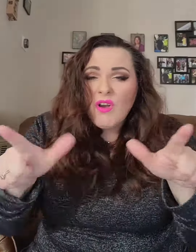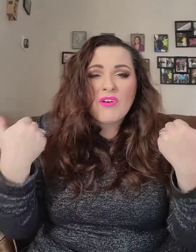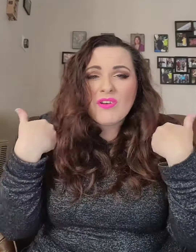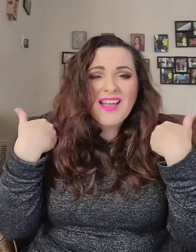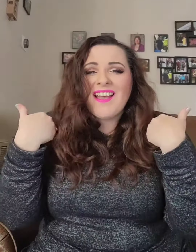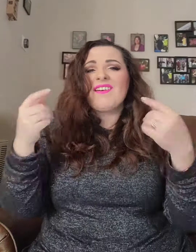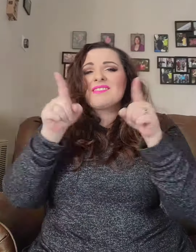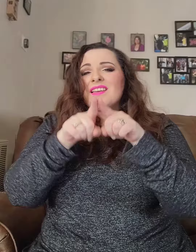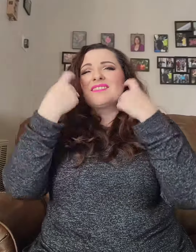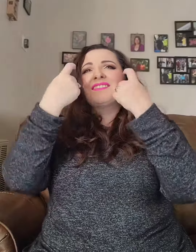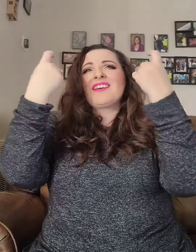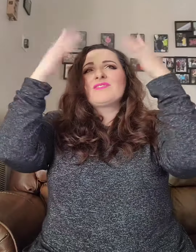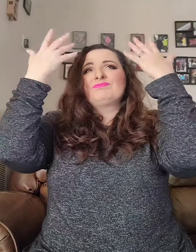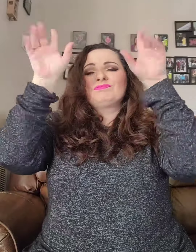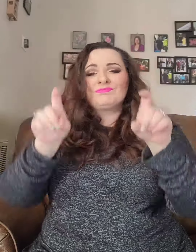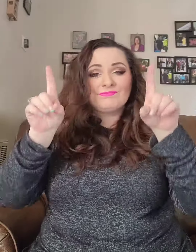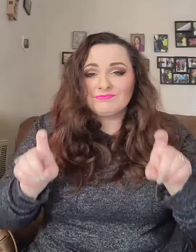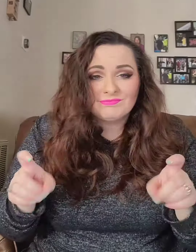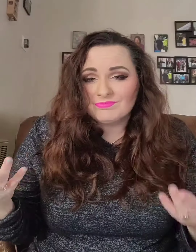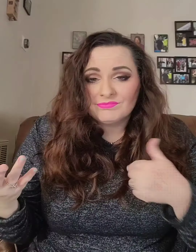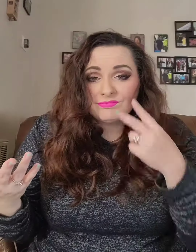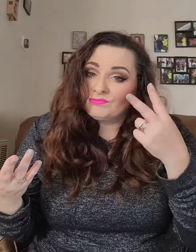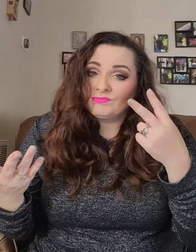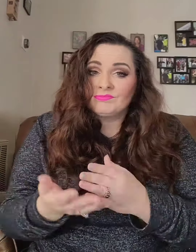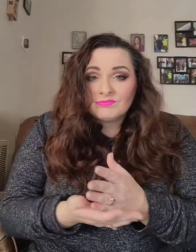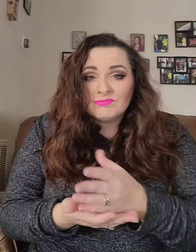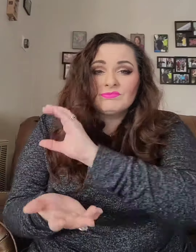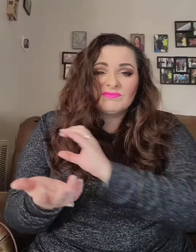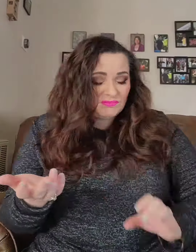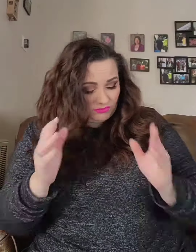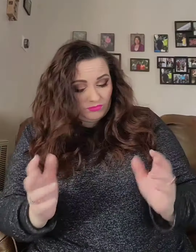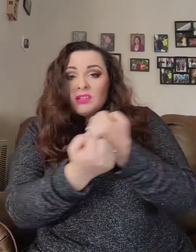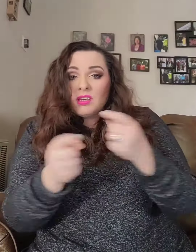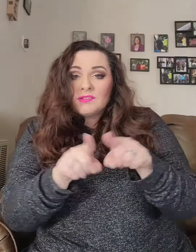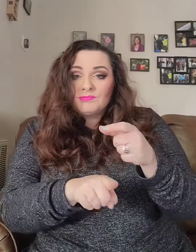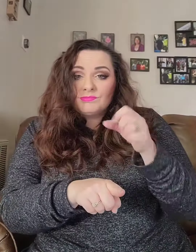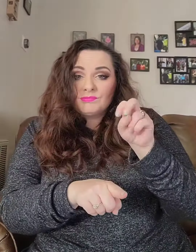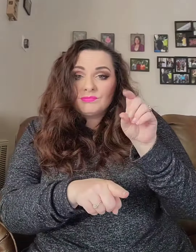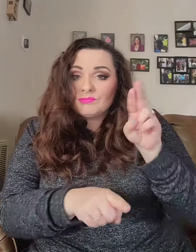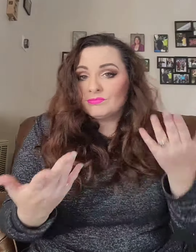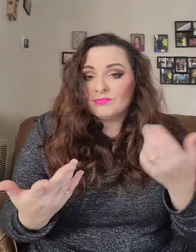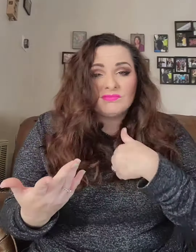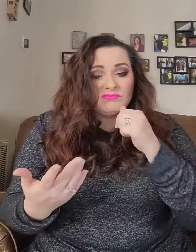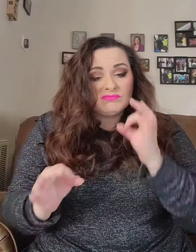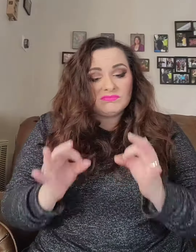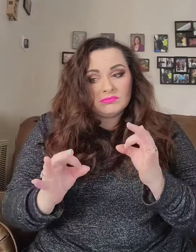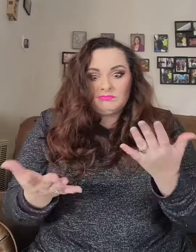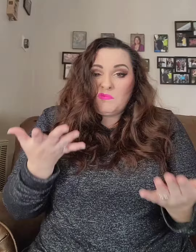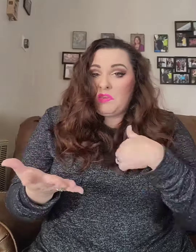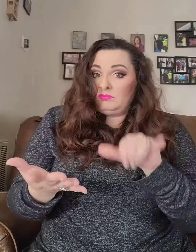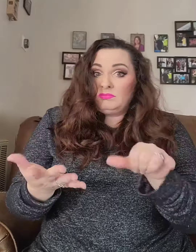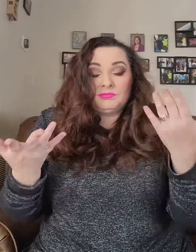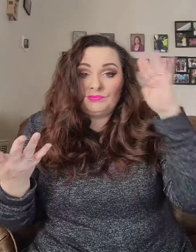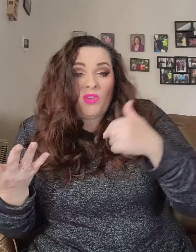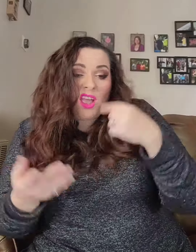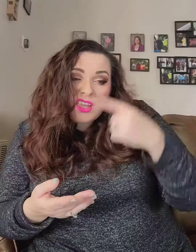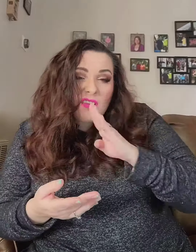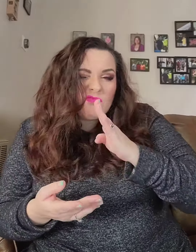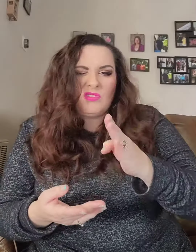gotta pass the same test I see some Christians in love with the same sex I'm not judging or am I? I really think I'm too outspoken Lotta hearts